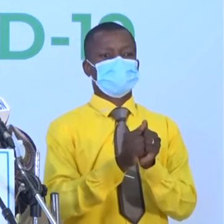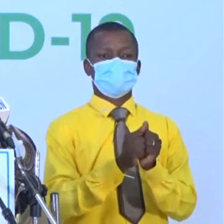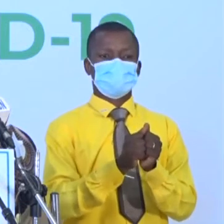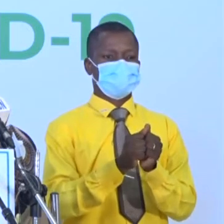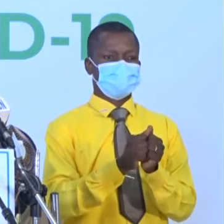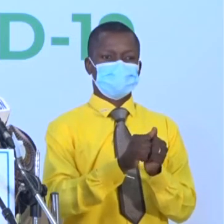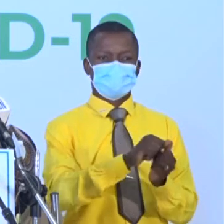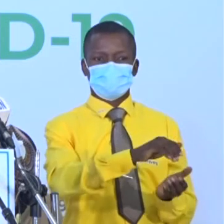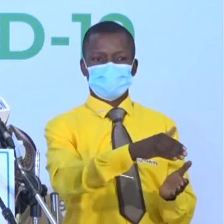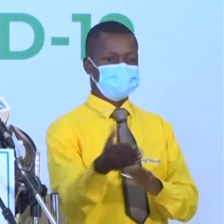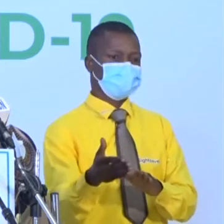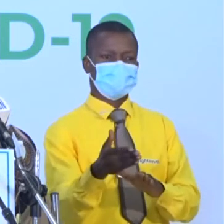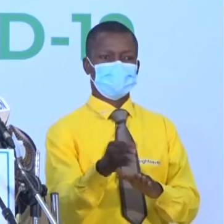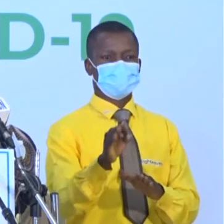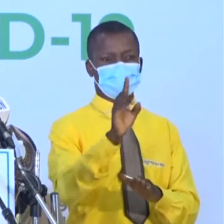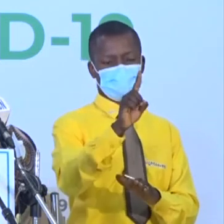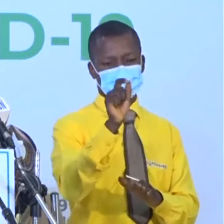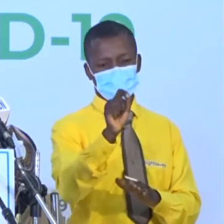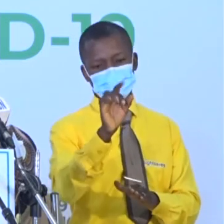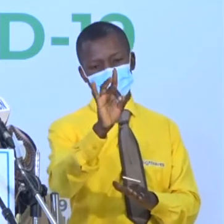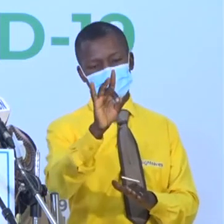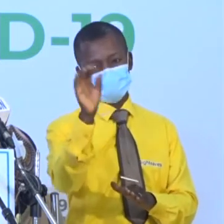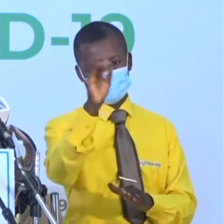rate of 1.8%.